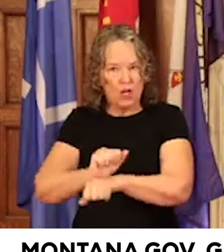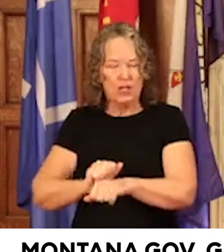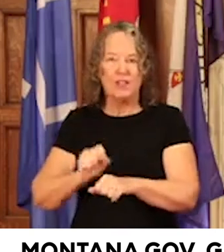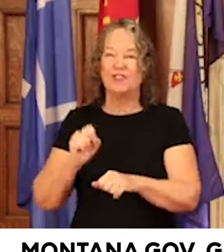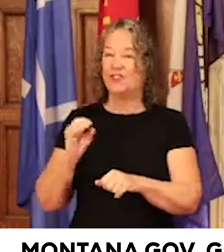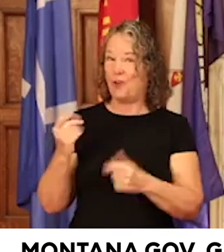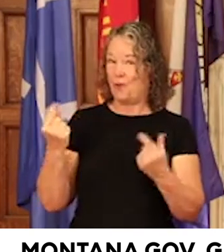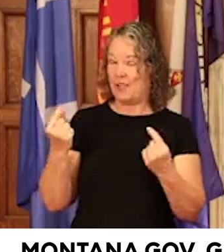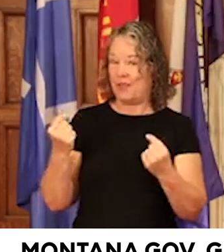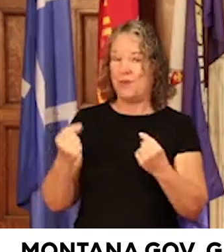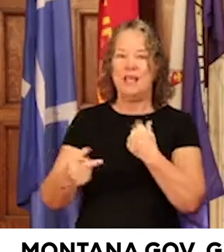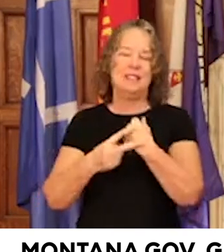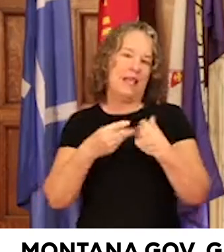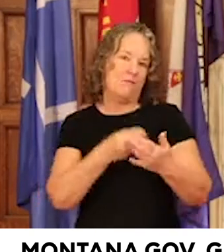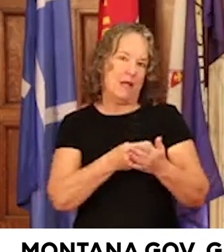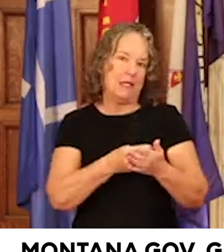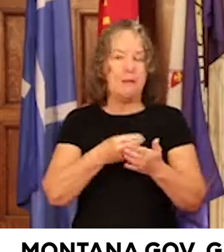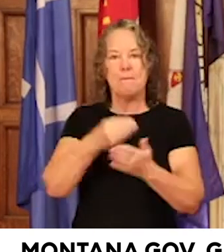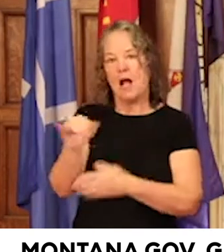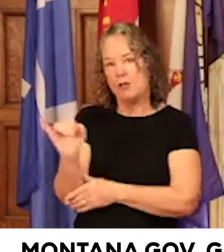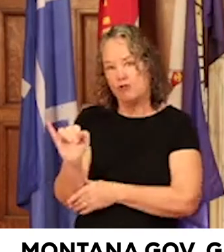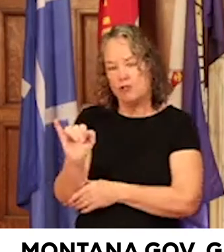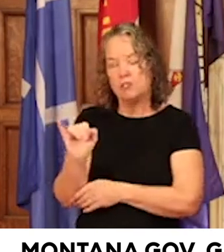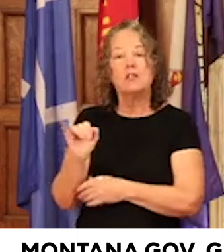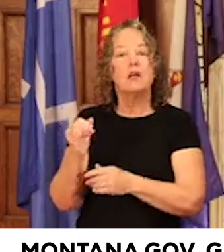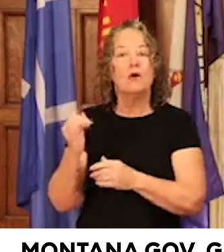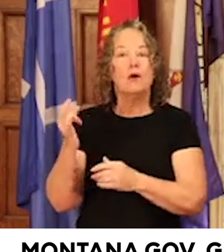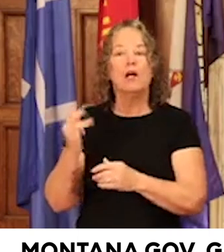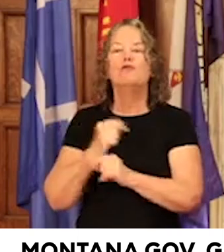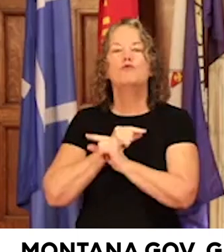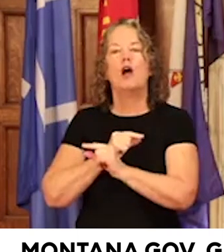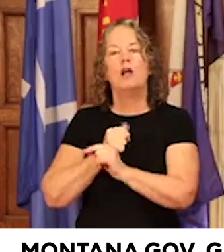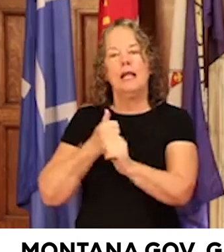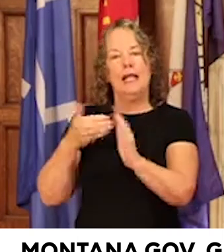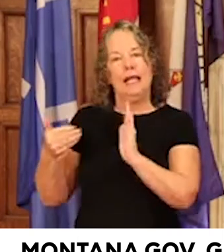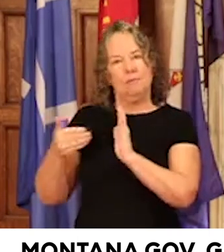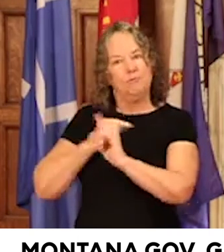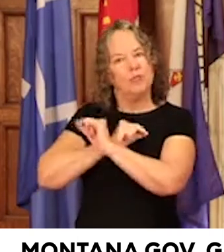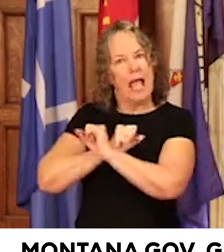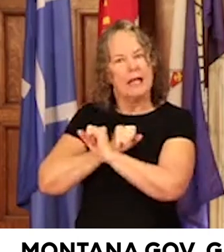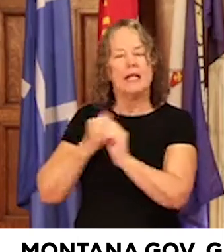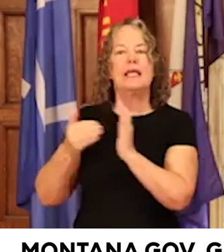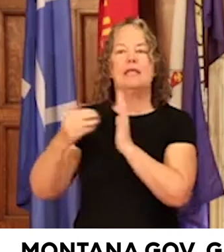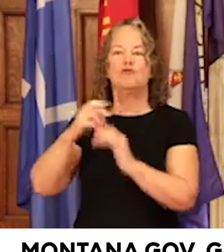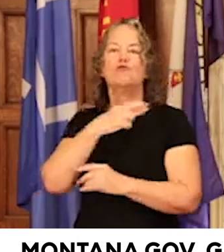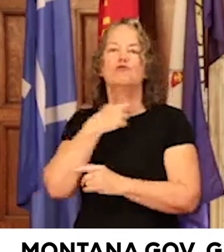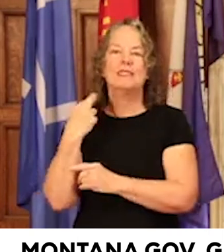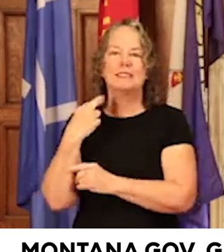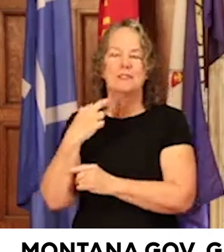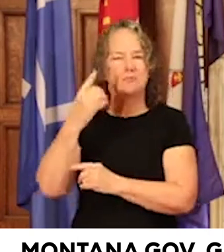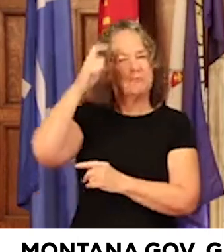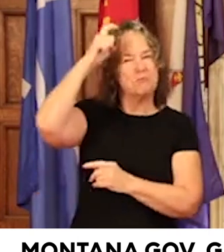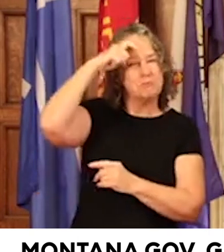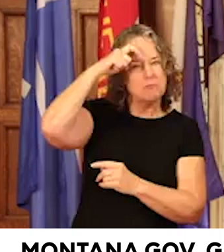money and it's why they buy insurance to guard themselves against risk. It's prudent and